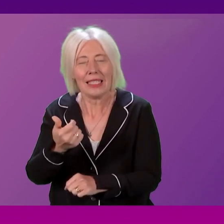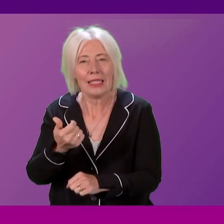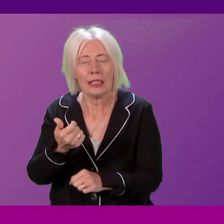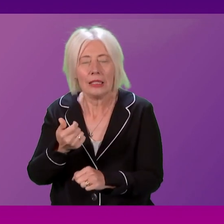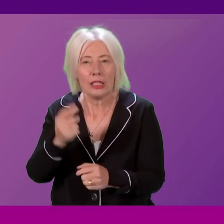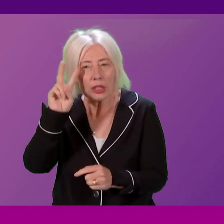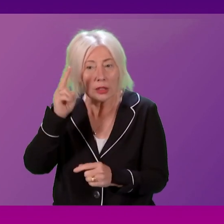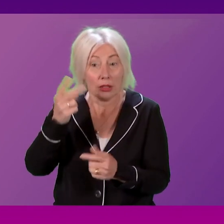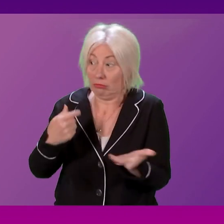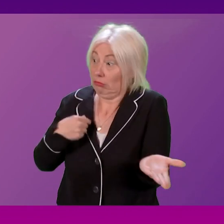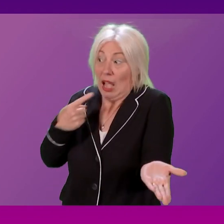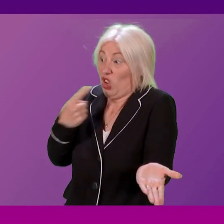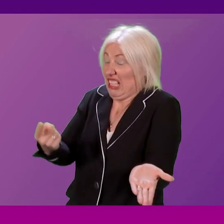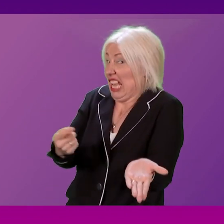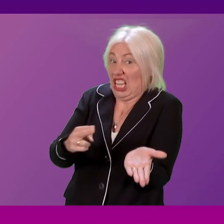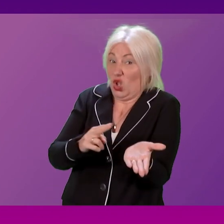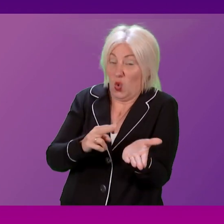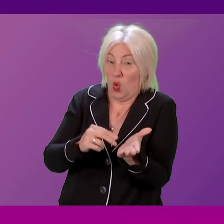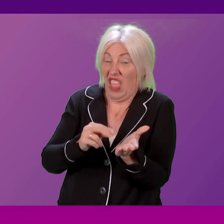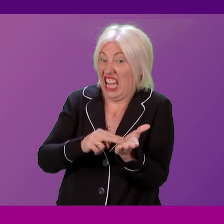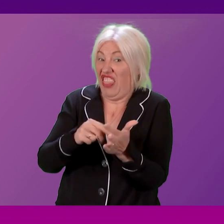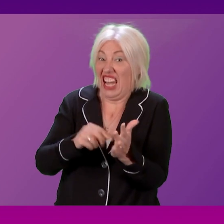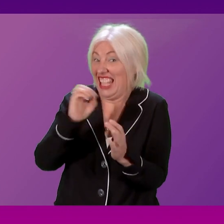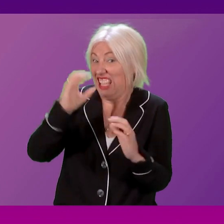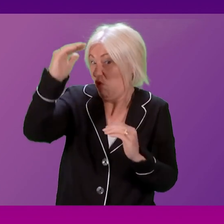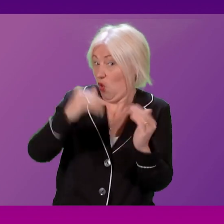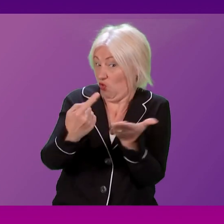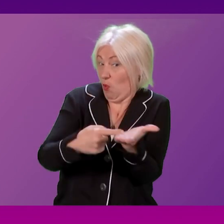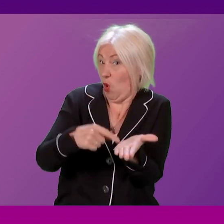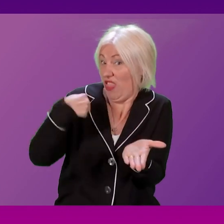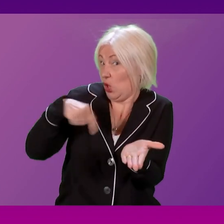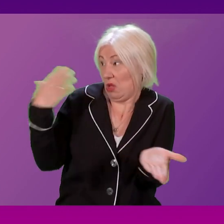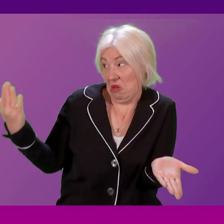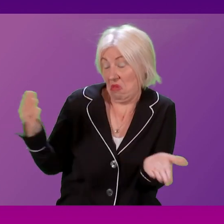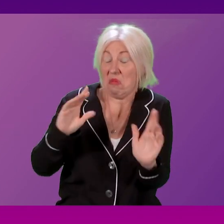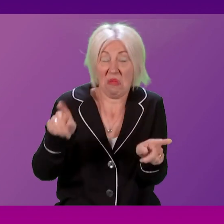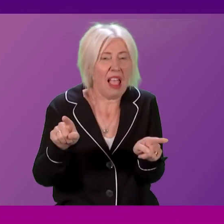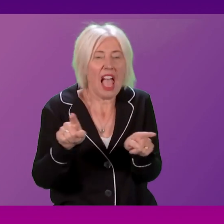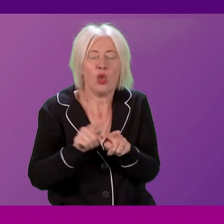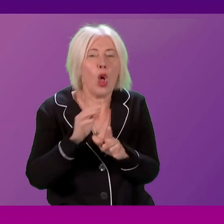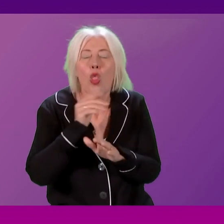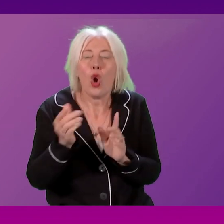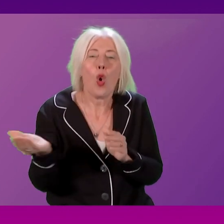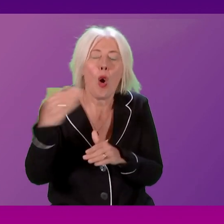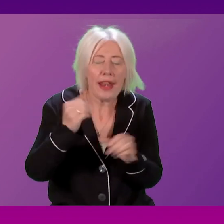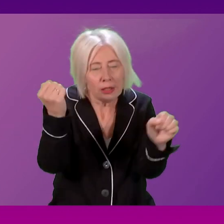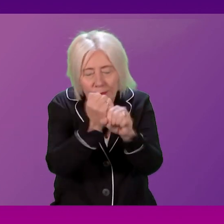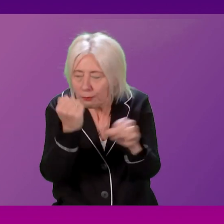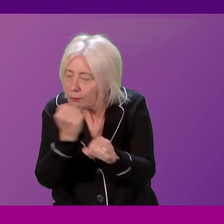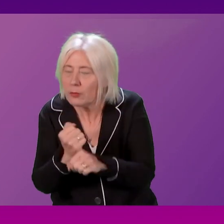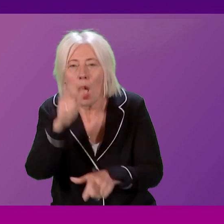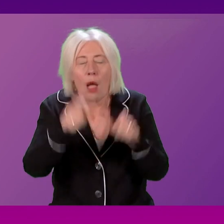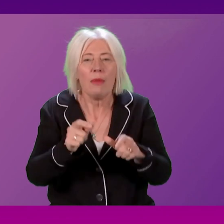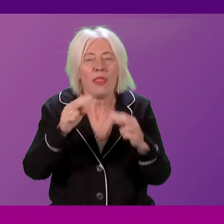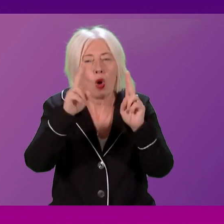I'm just referring to the net zero committee this week. And failed to deliver retrofitting of people's homes who are living in fuel